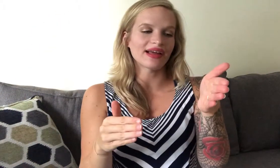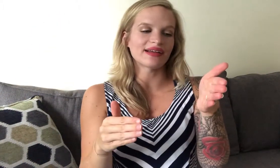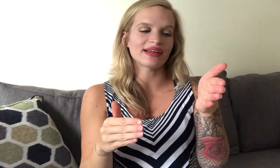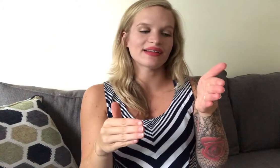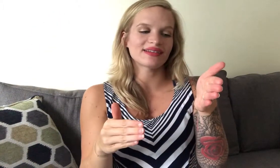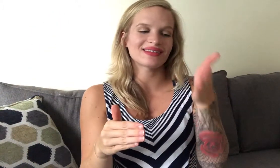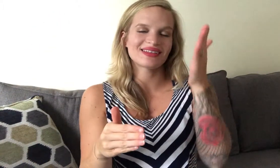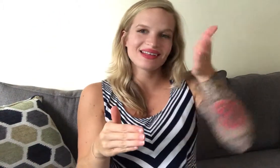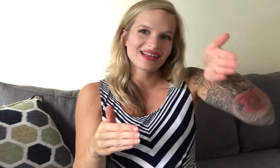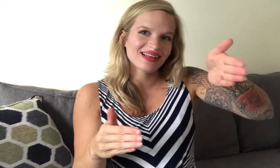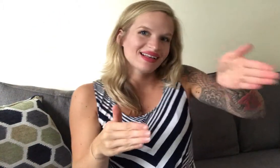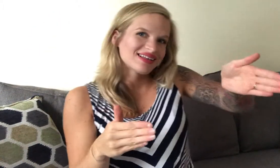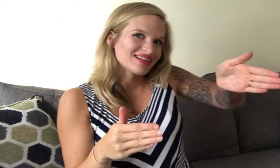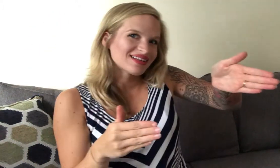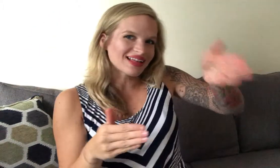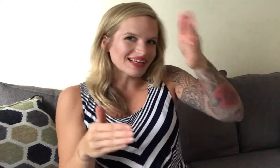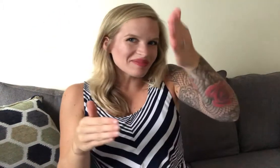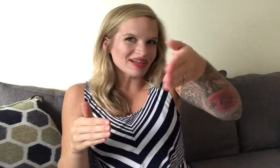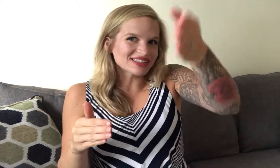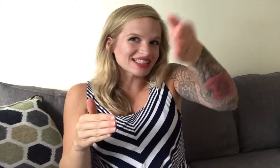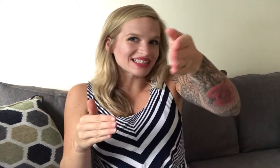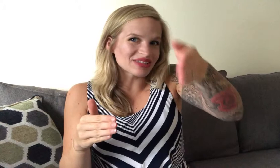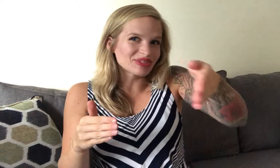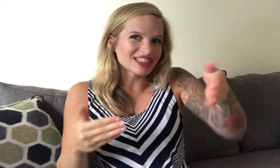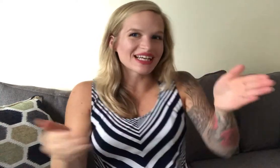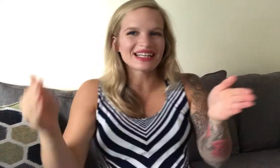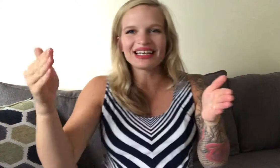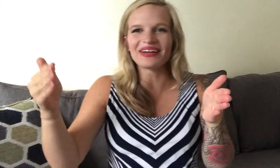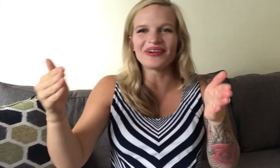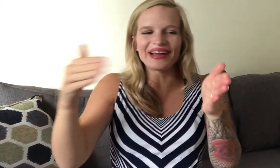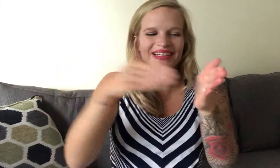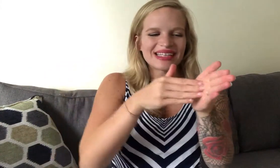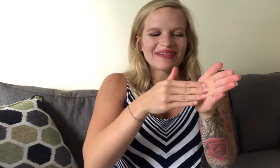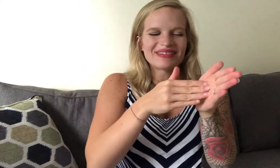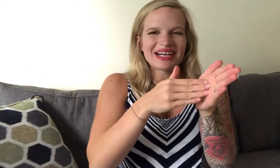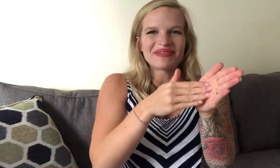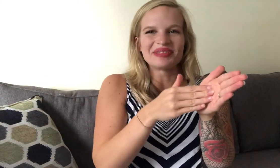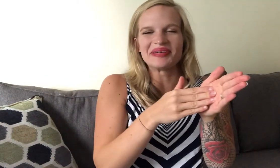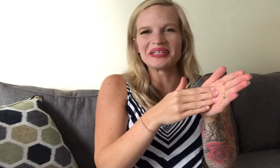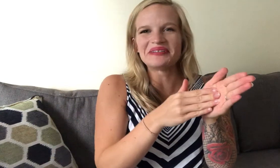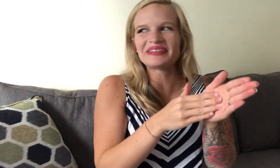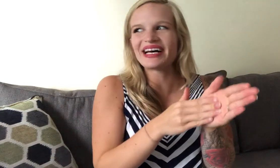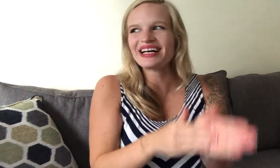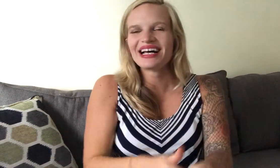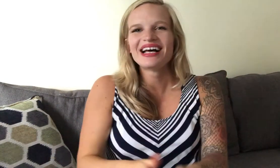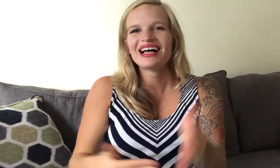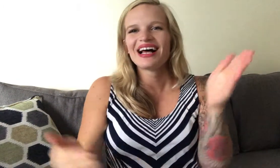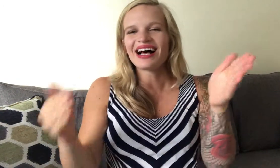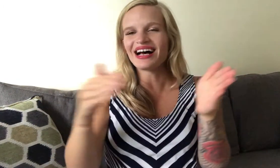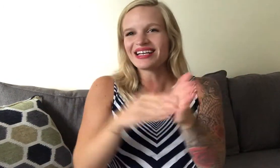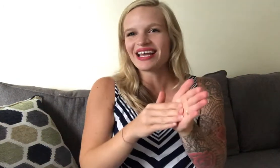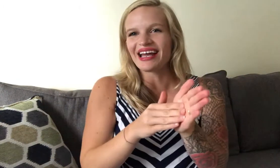hand like you're about to shake someone's hand and then one hand tap tap in the middle of that again